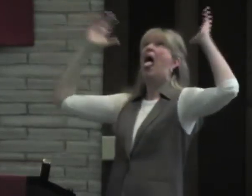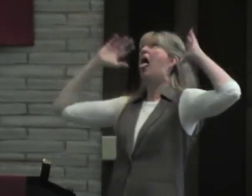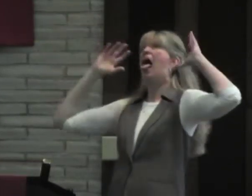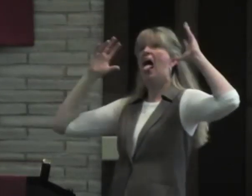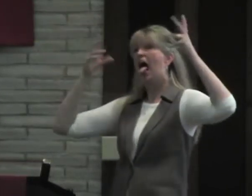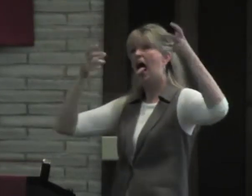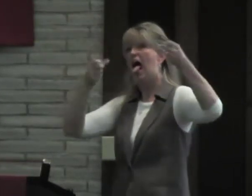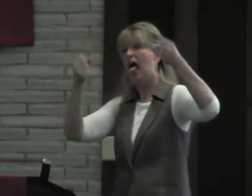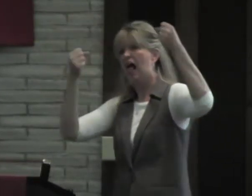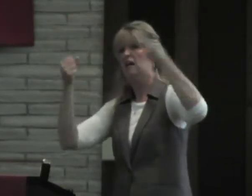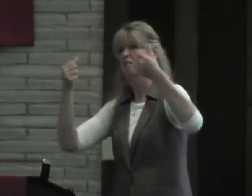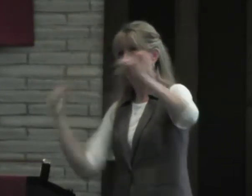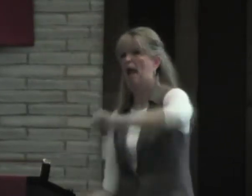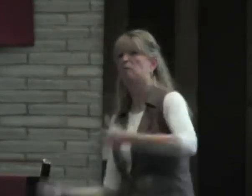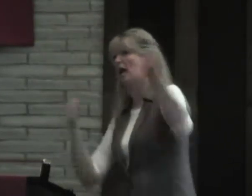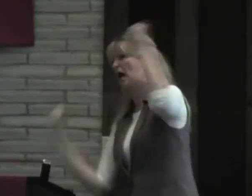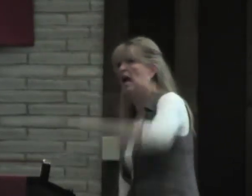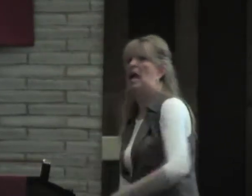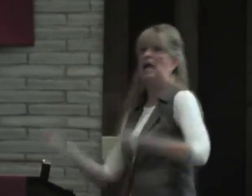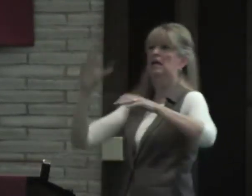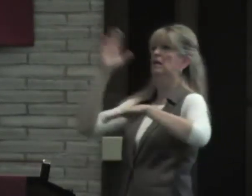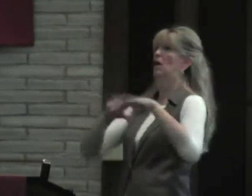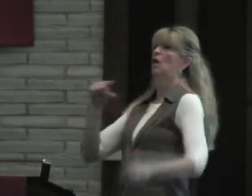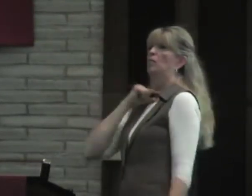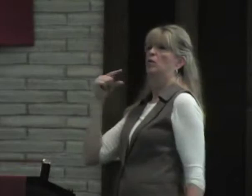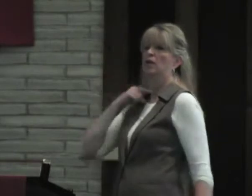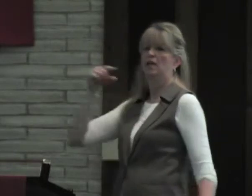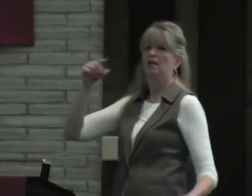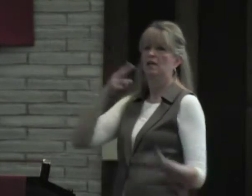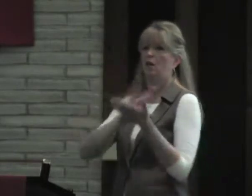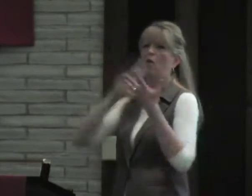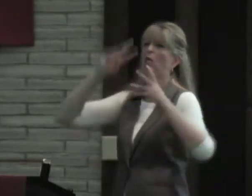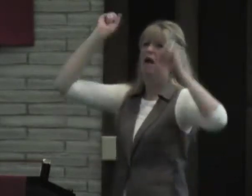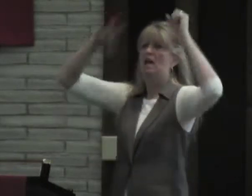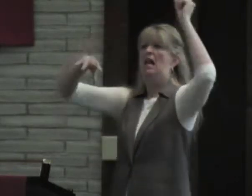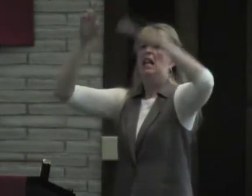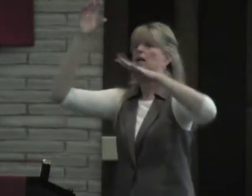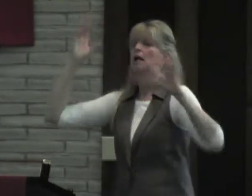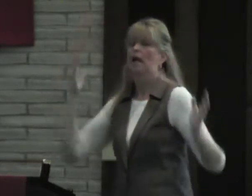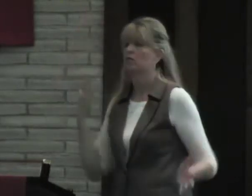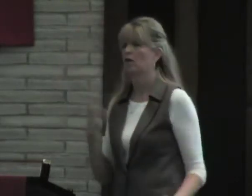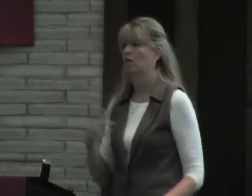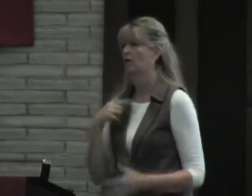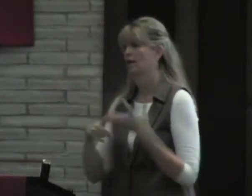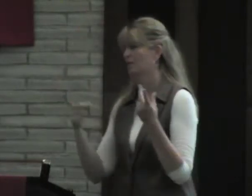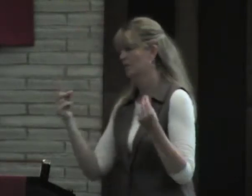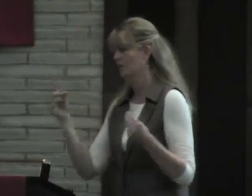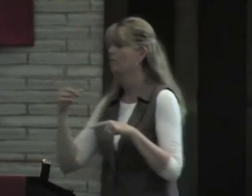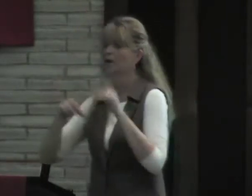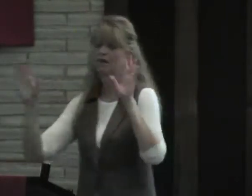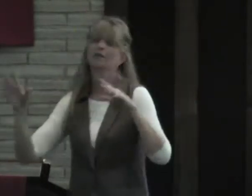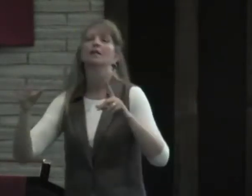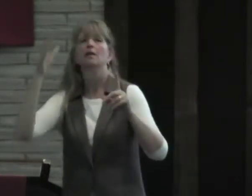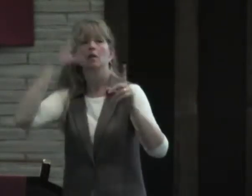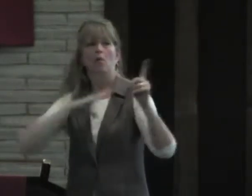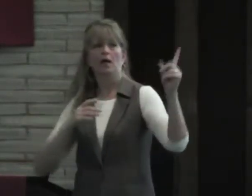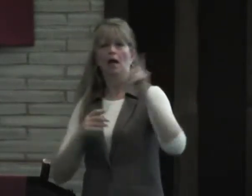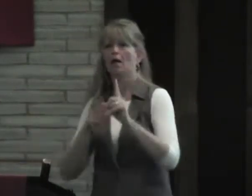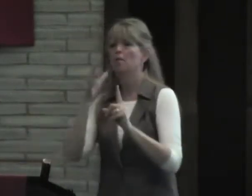I would for sure freak out and baptize him and go to a priest and do all these things. But anyway, so, I don't know what I would do. But